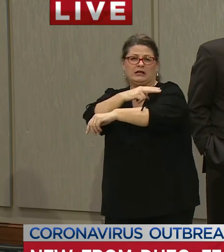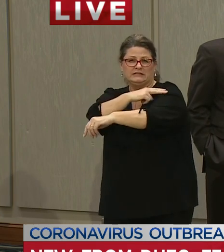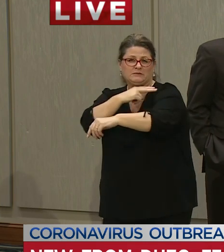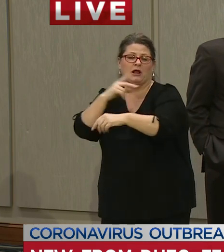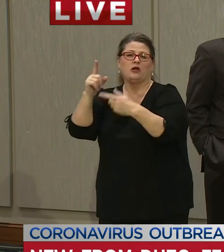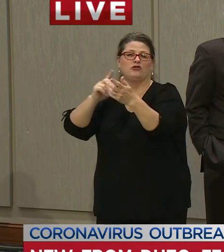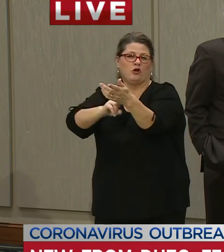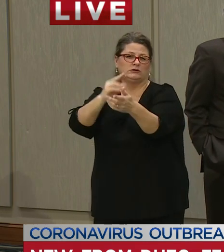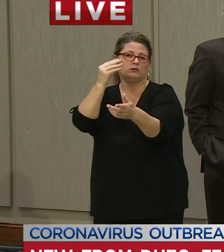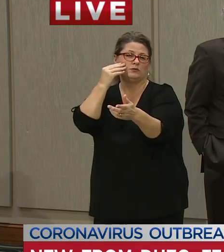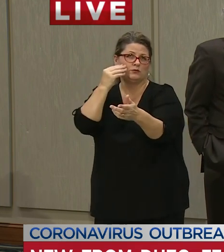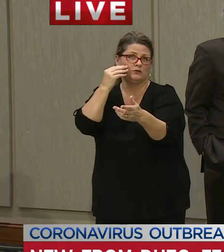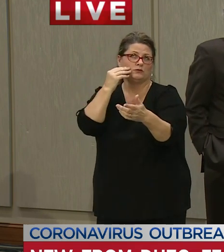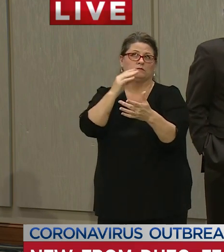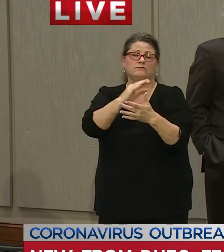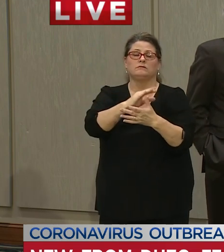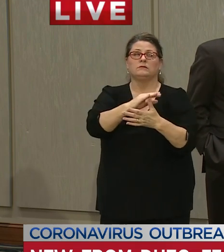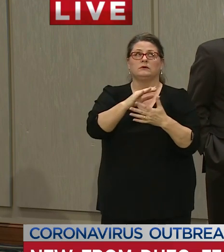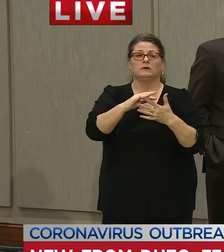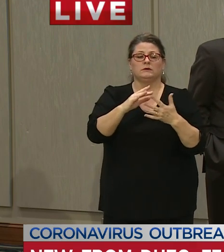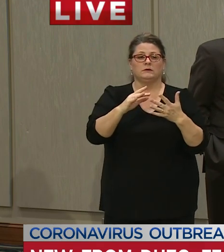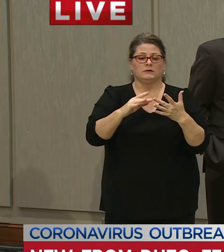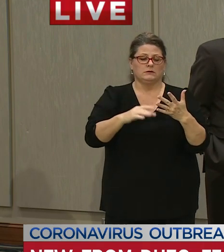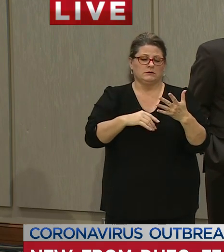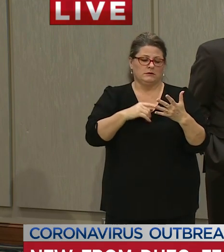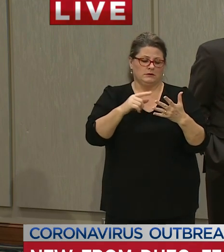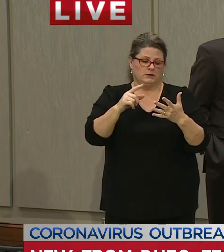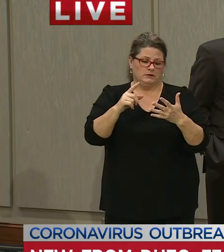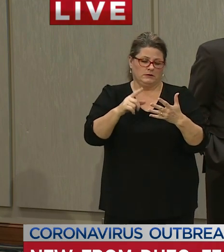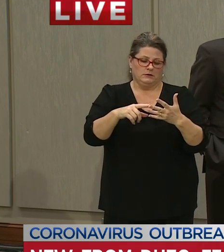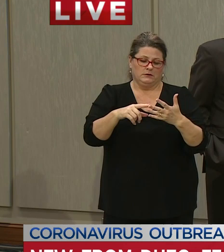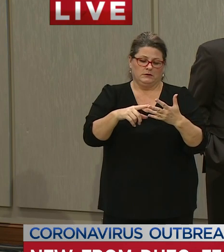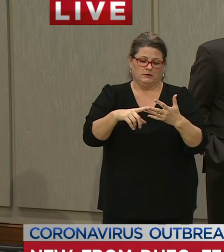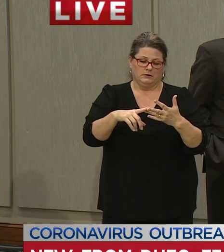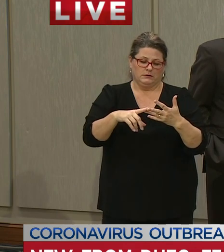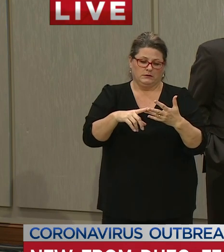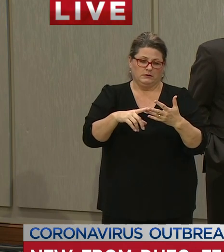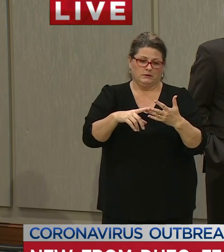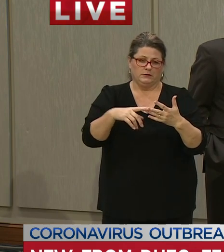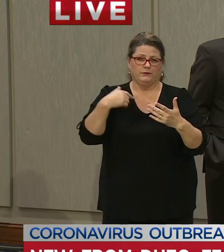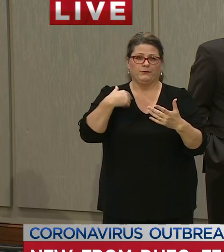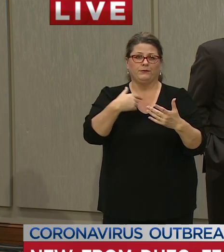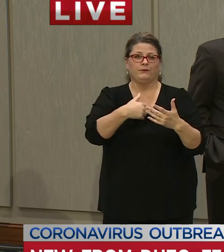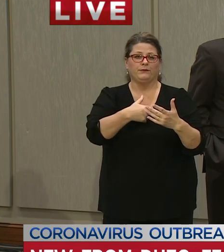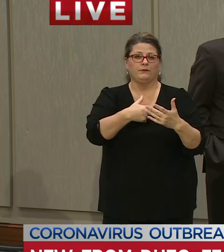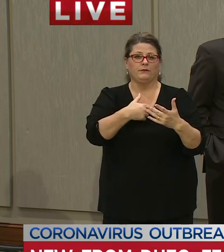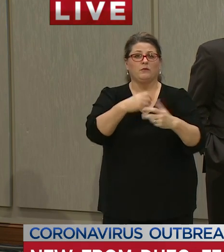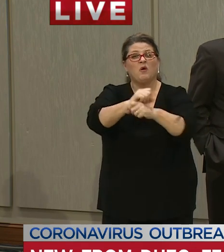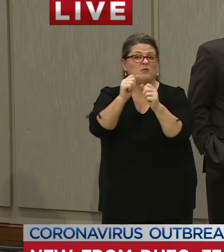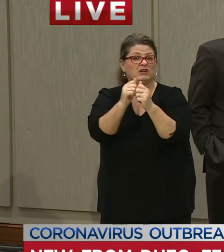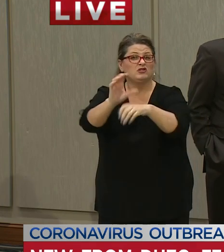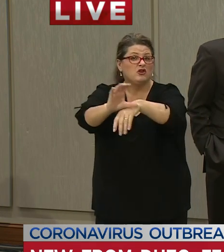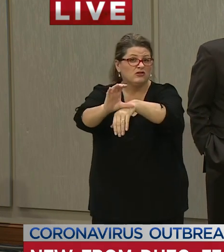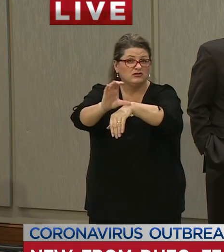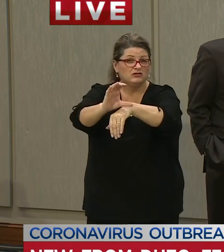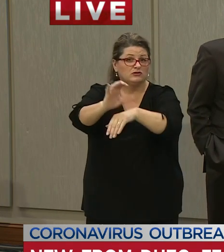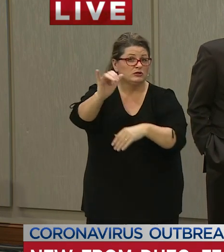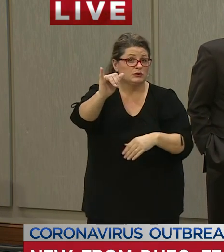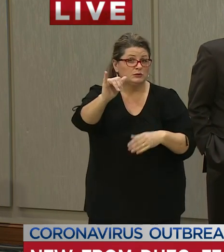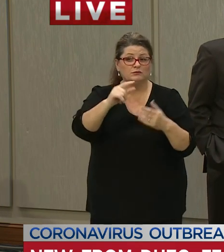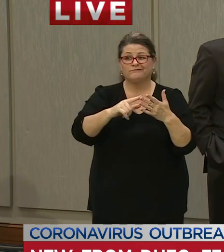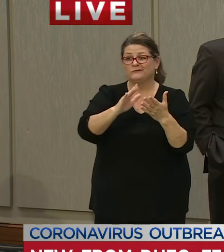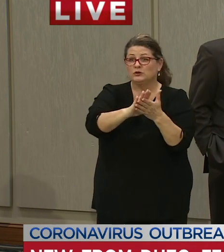uh um working with churches working with